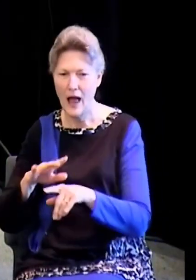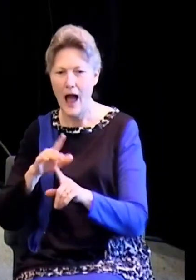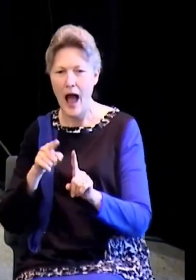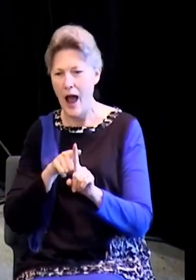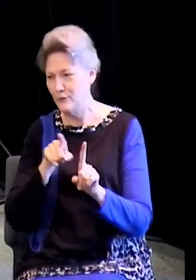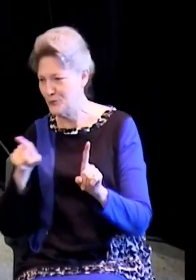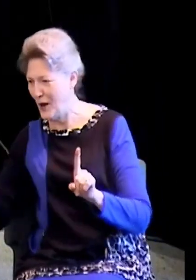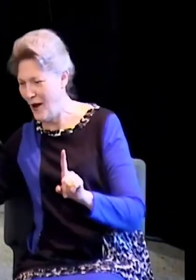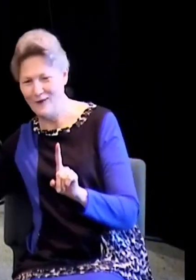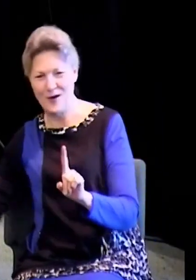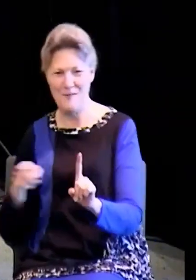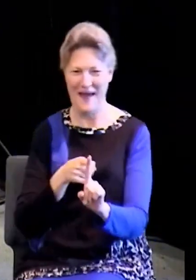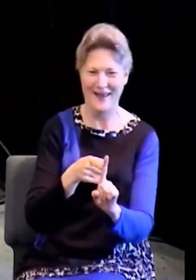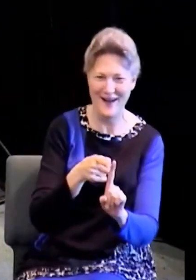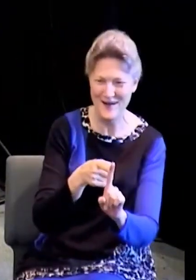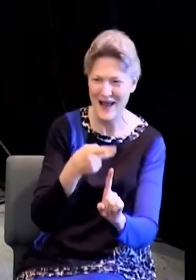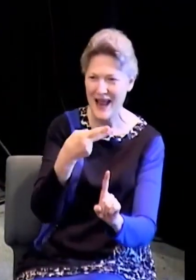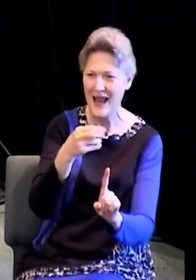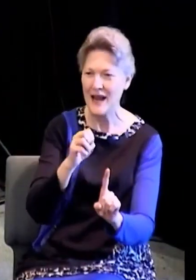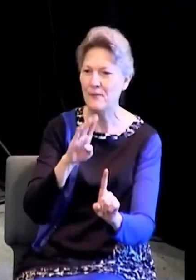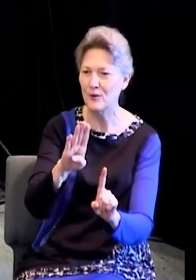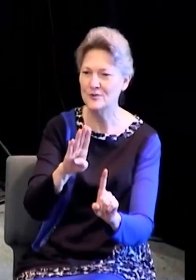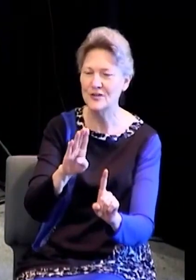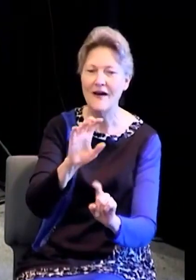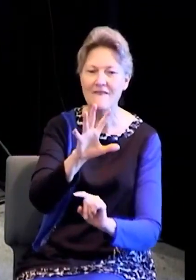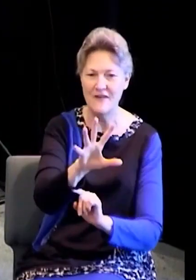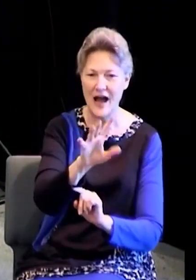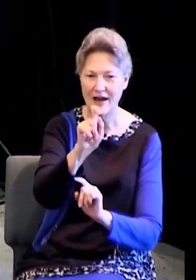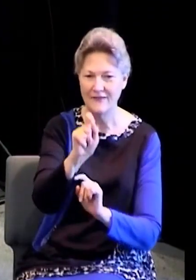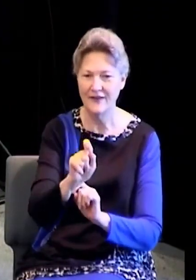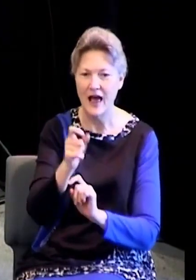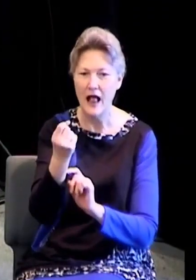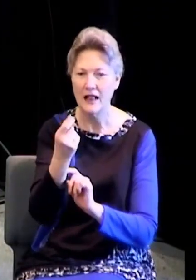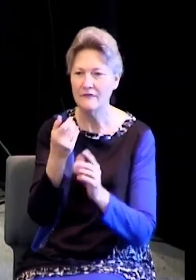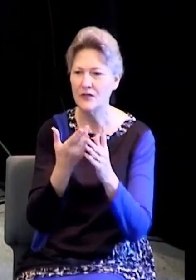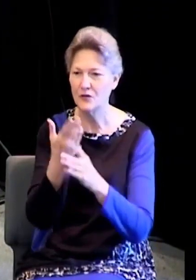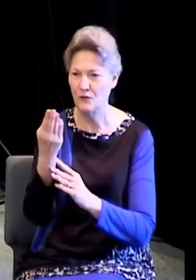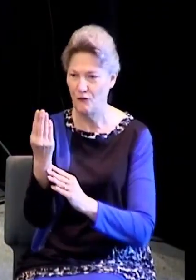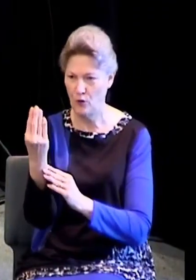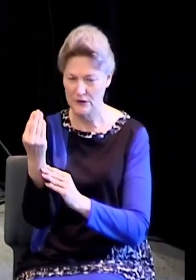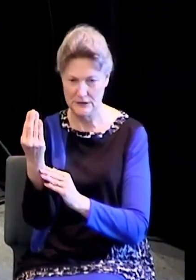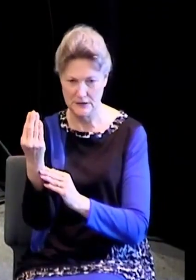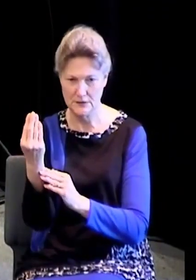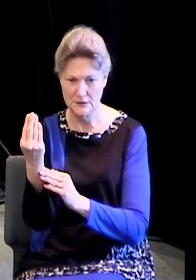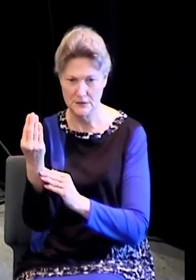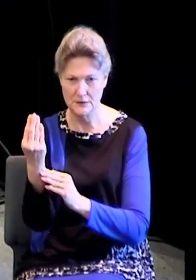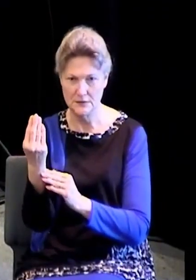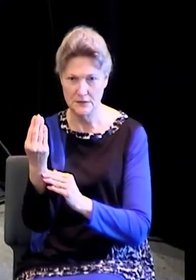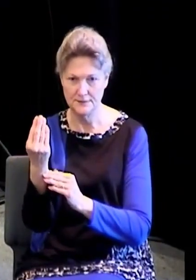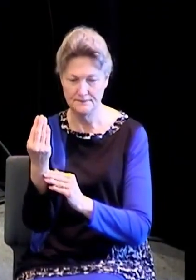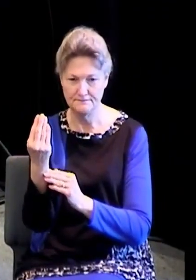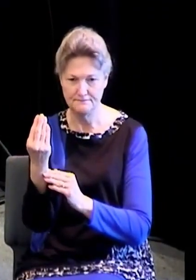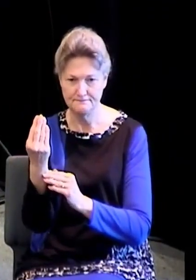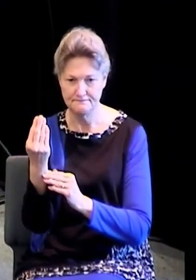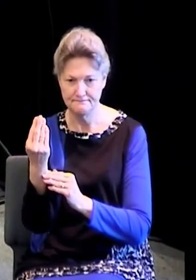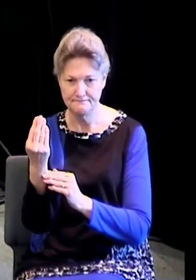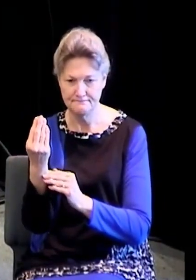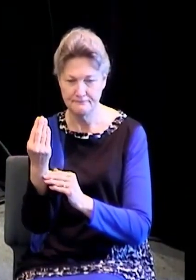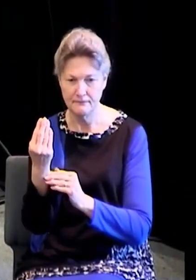scriptures up there, but in the message translation, Hebrews chapter 5, verse 11 through 14. I have a lot